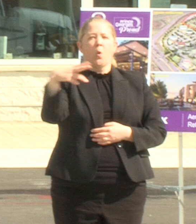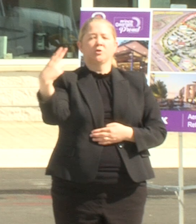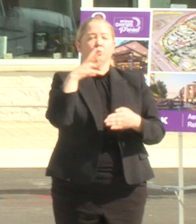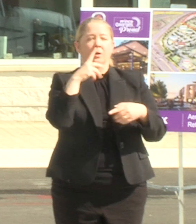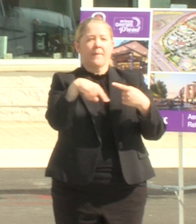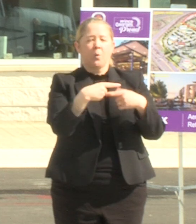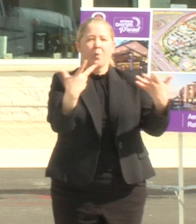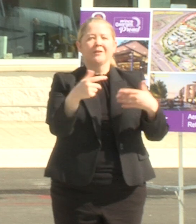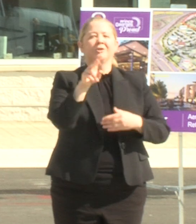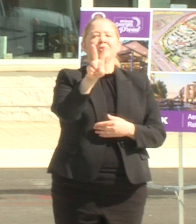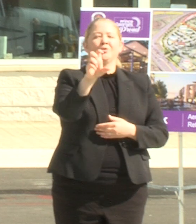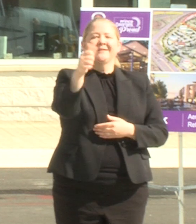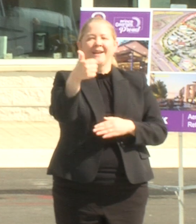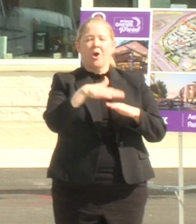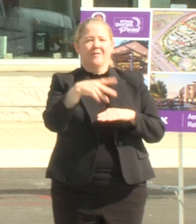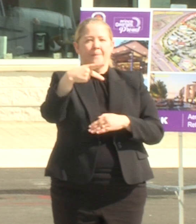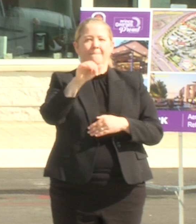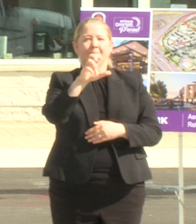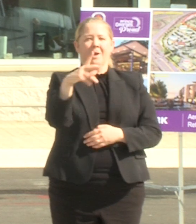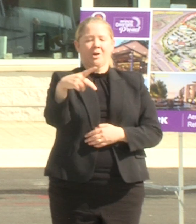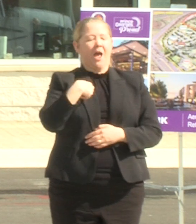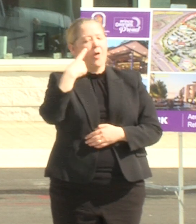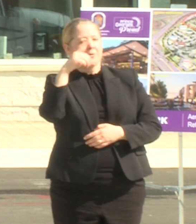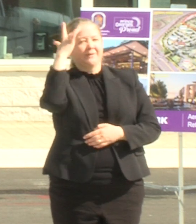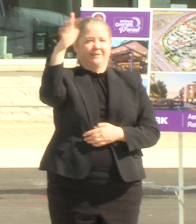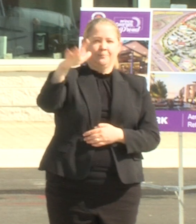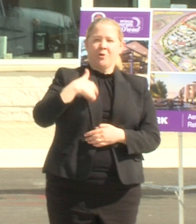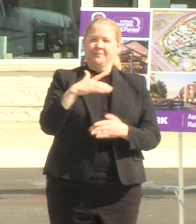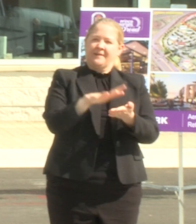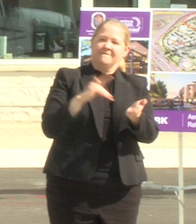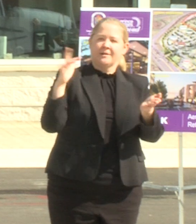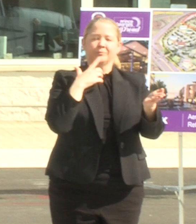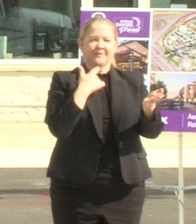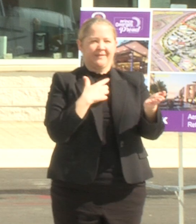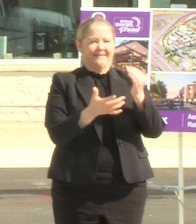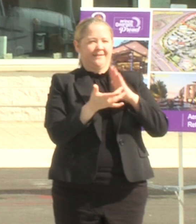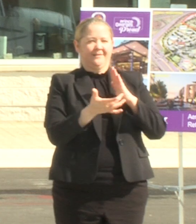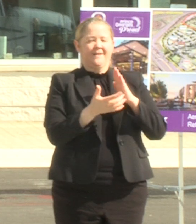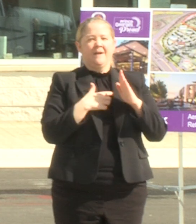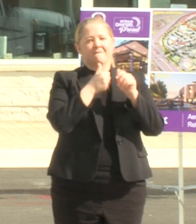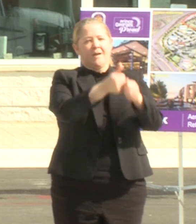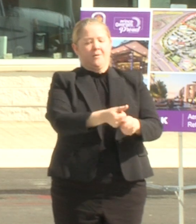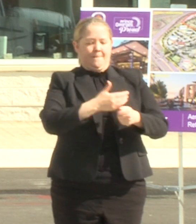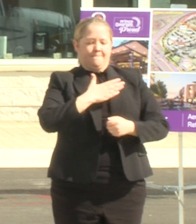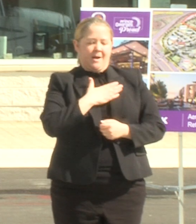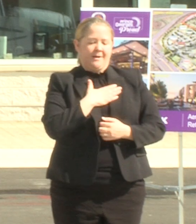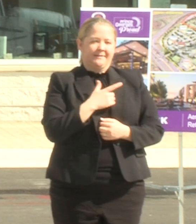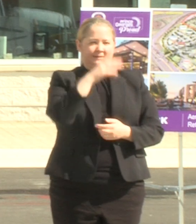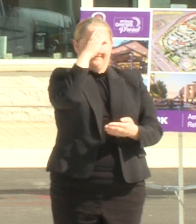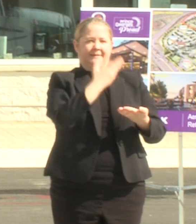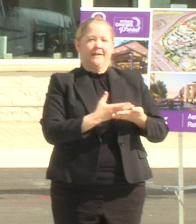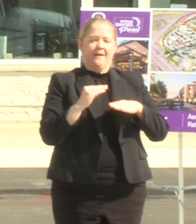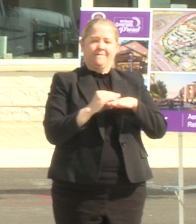i thought i was going to be wise and take advantage of technology and and follow my son's advice and put everything on your pad